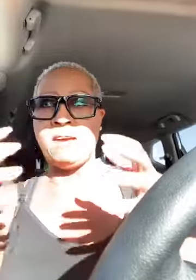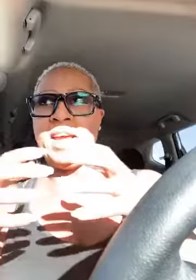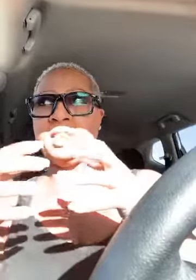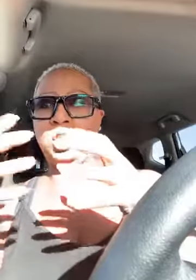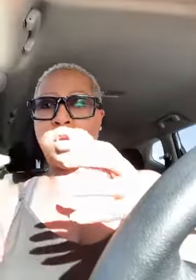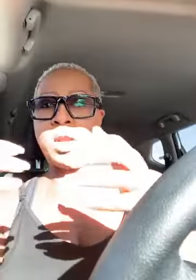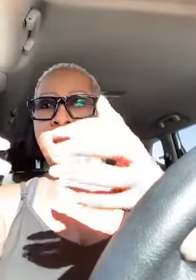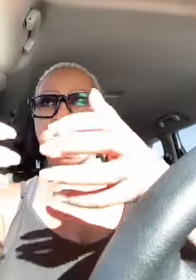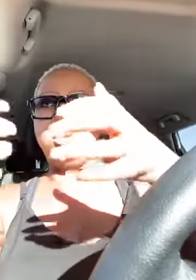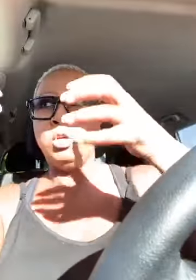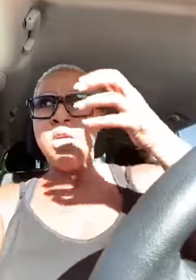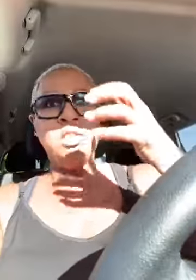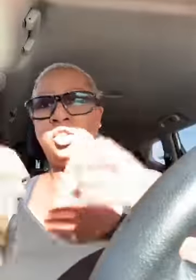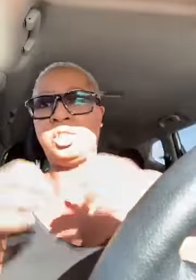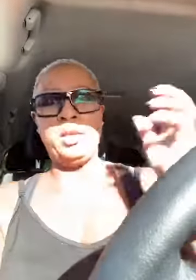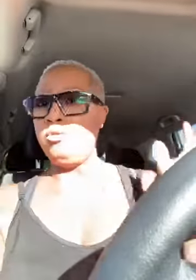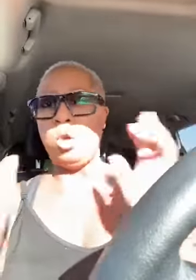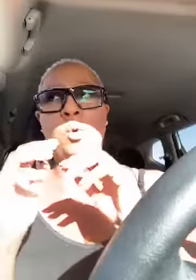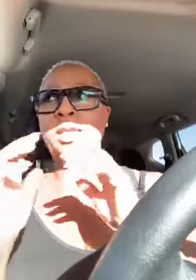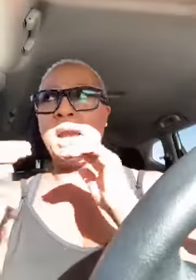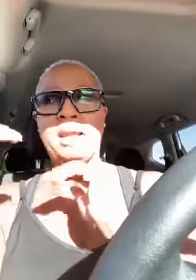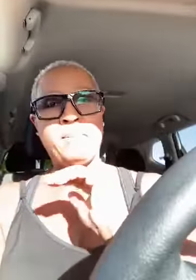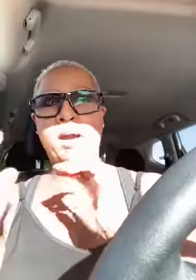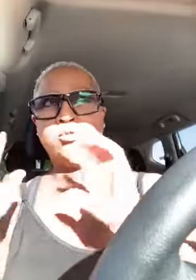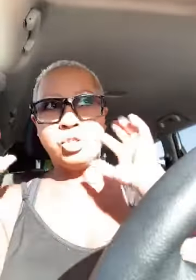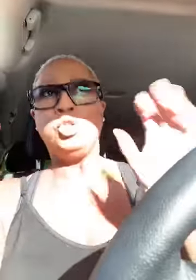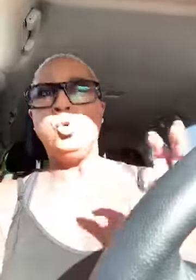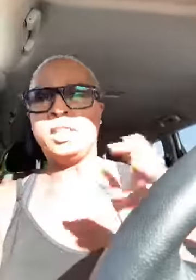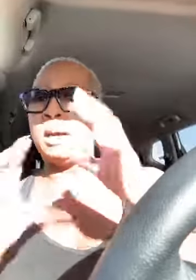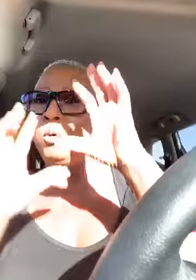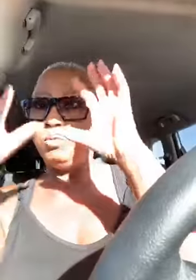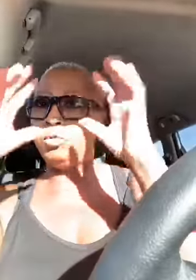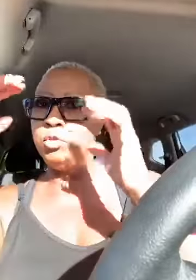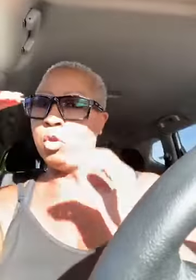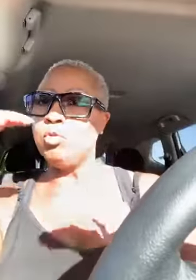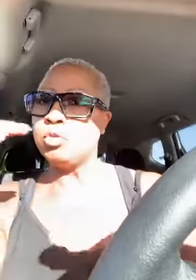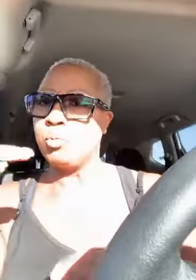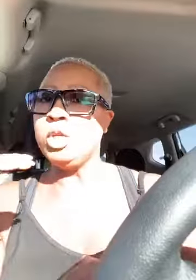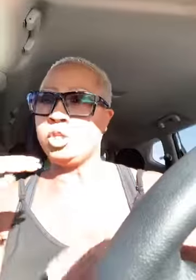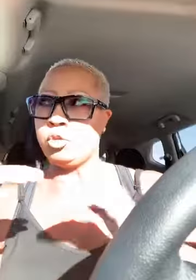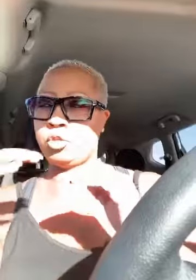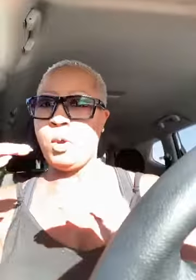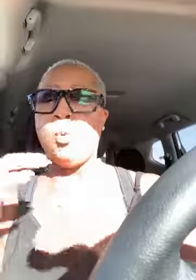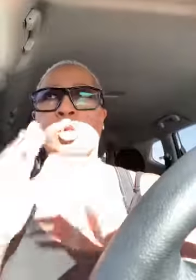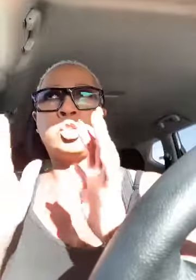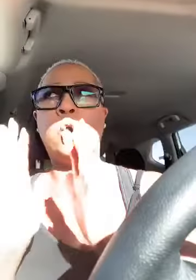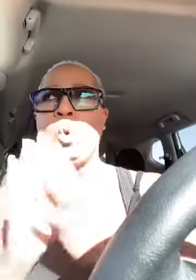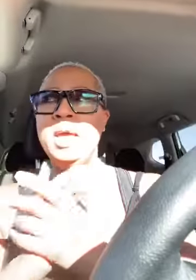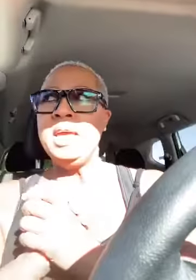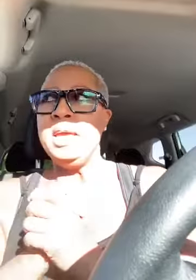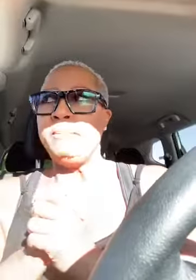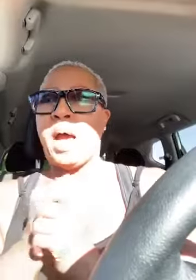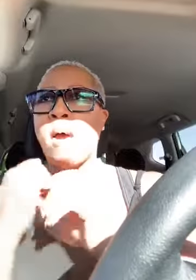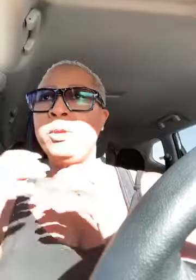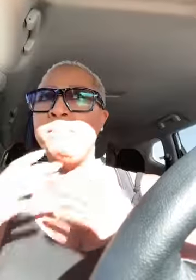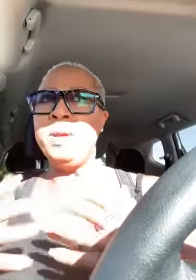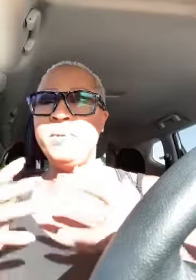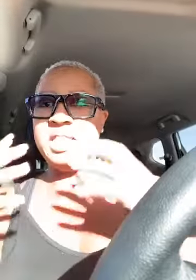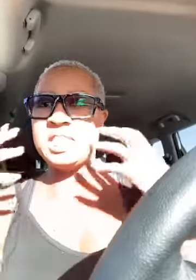i've had to learn how to just say you know what god i'm not gonna just do this i'm gonna you know do some research some homework so i remember this